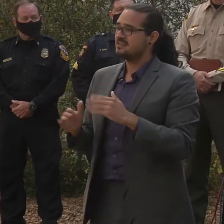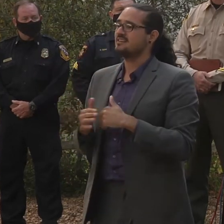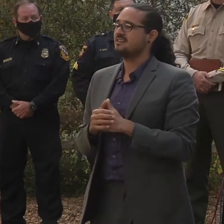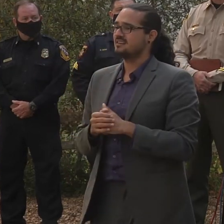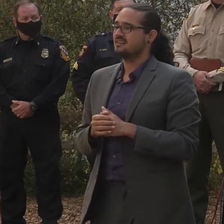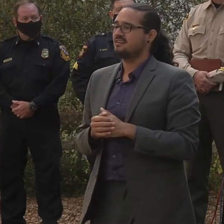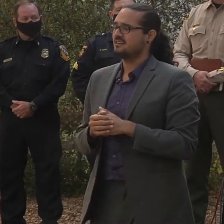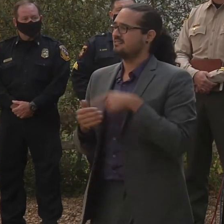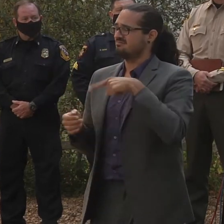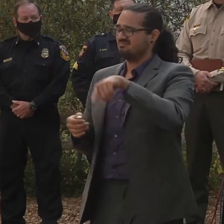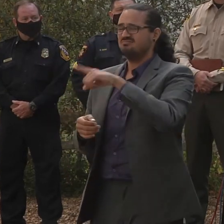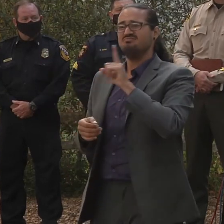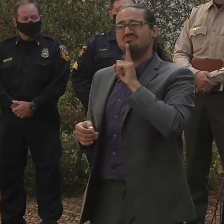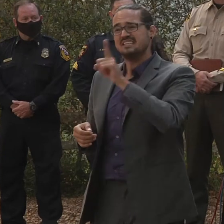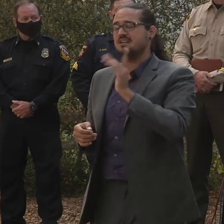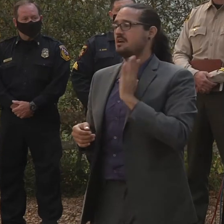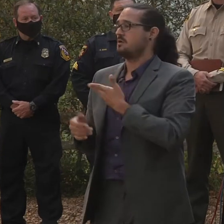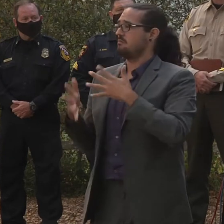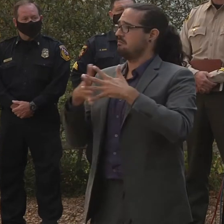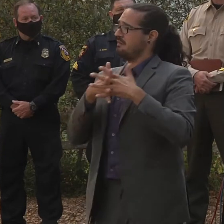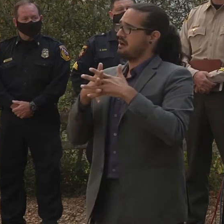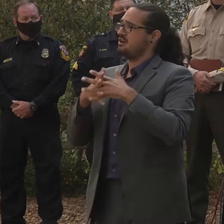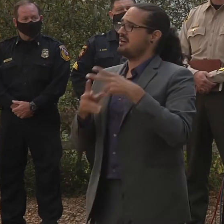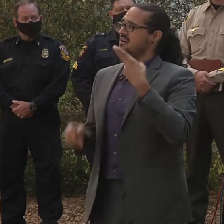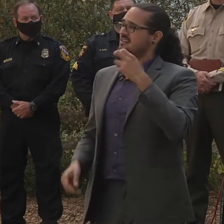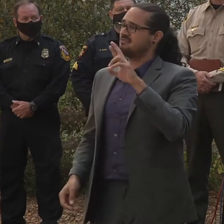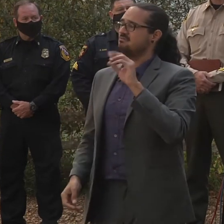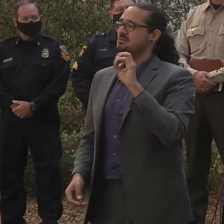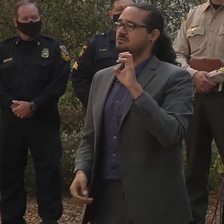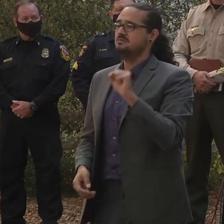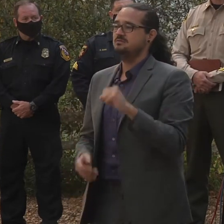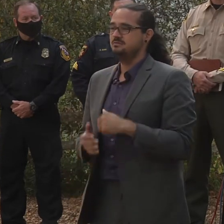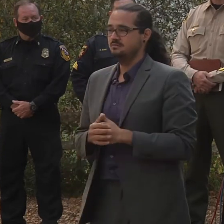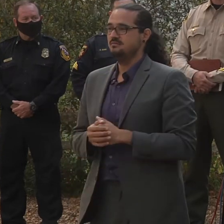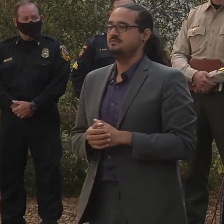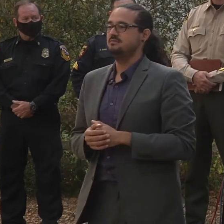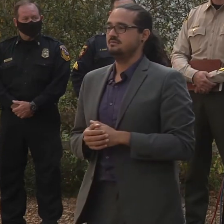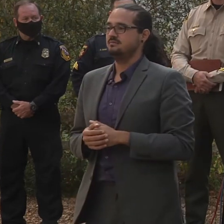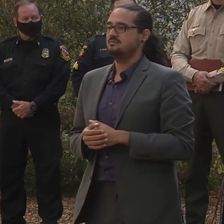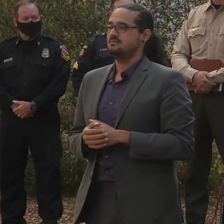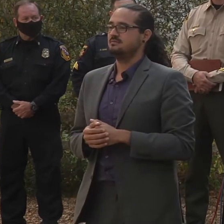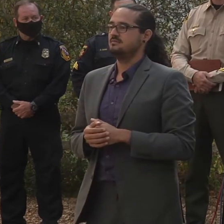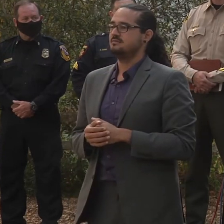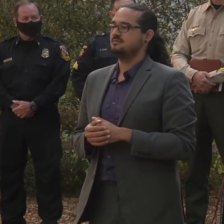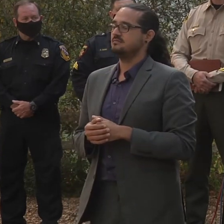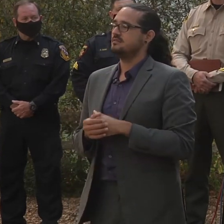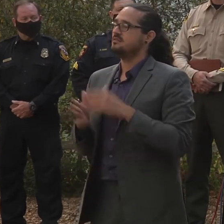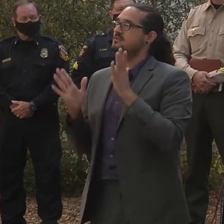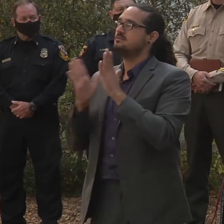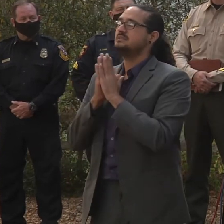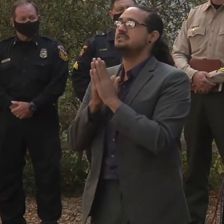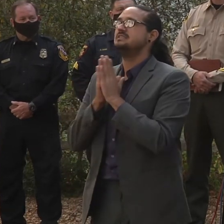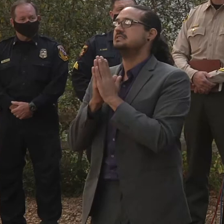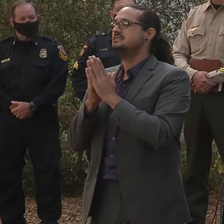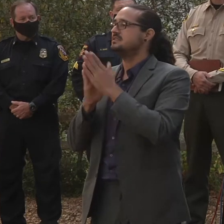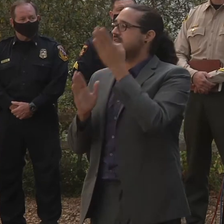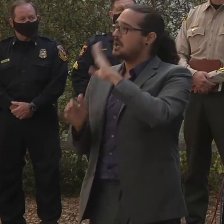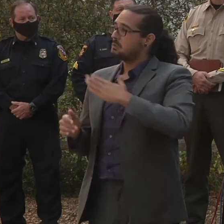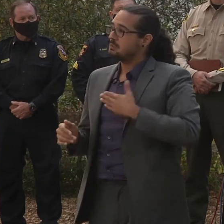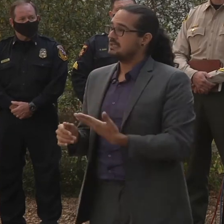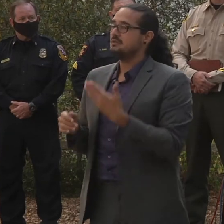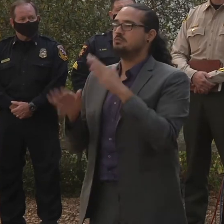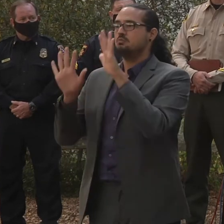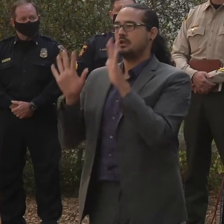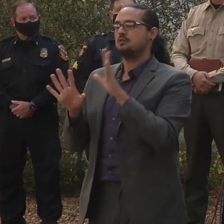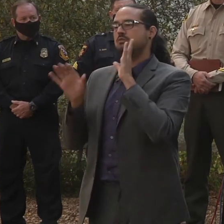and God willing, God willing that the weather cooperates, they can do their